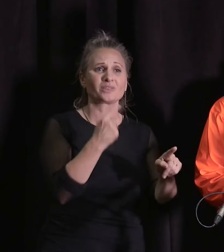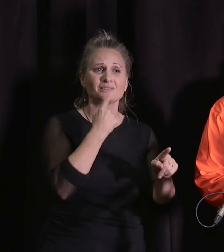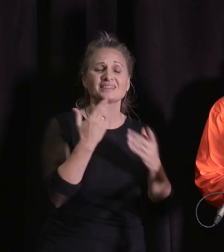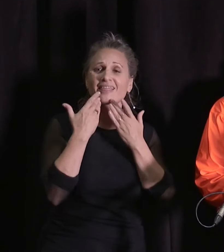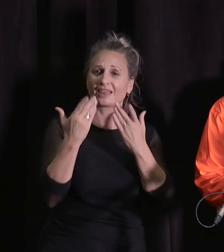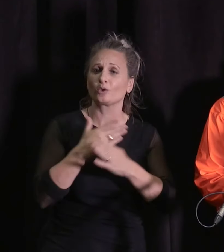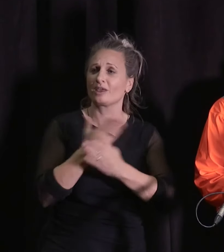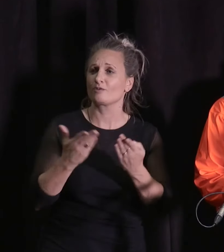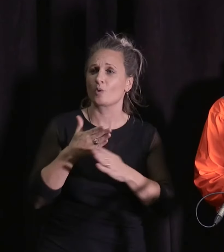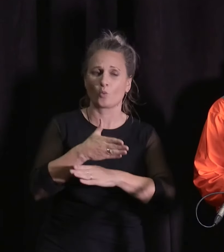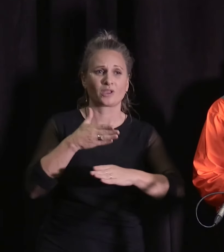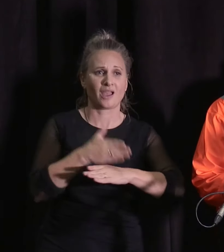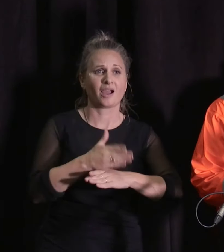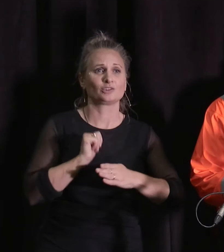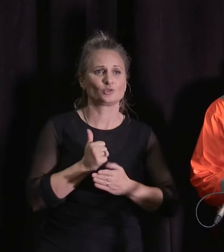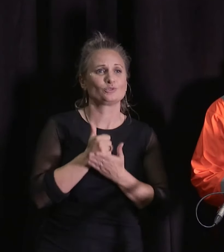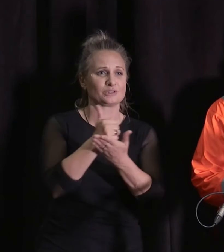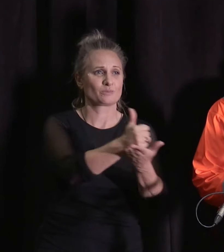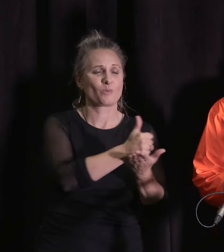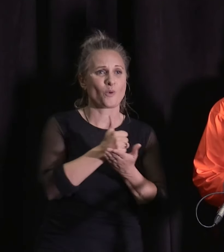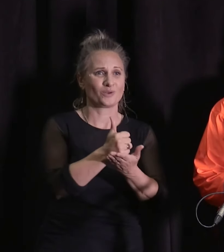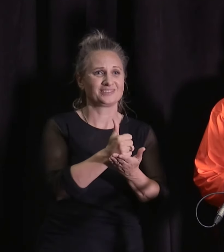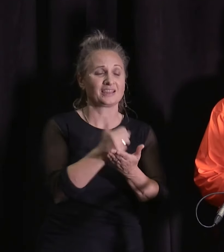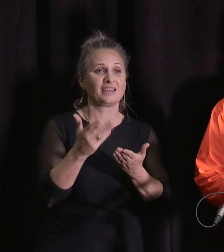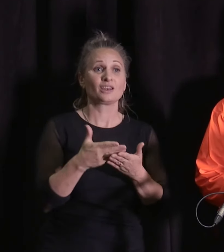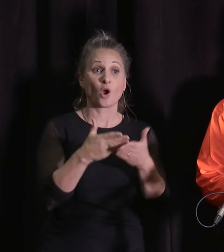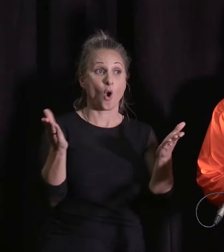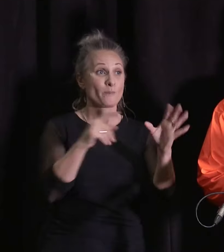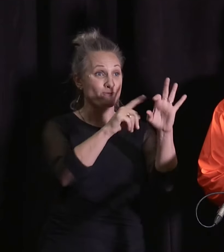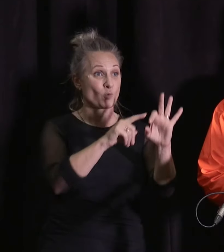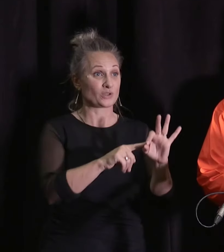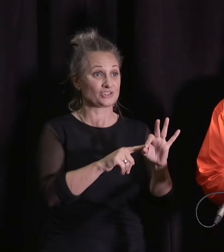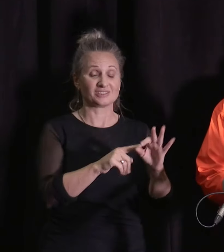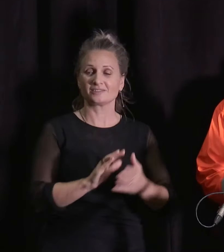support those who need that extra support. I'm to open up for questions.